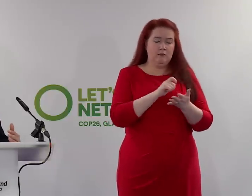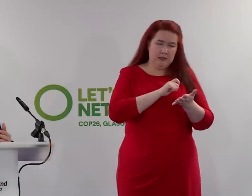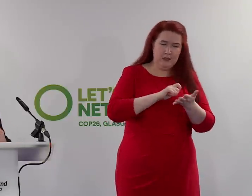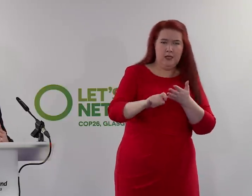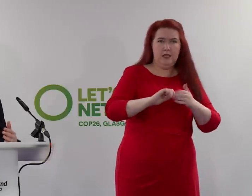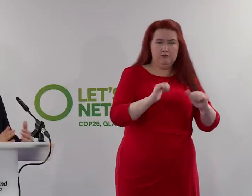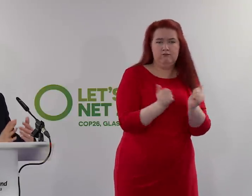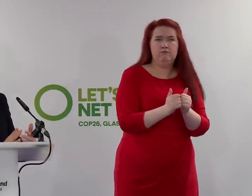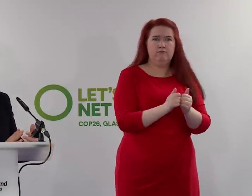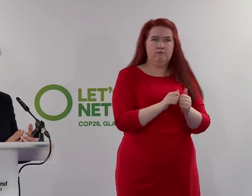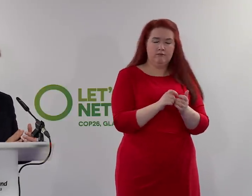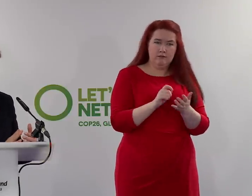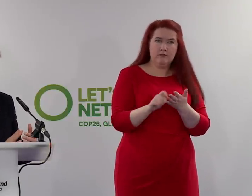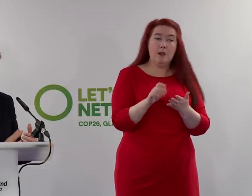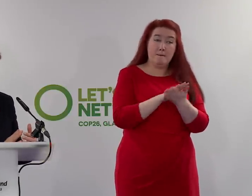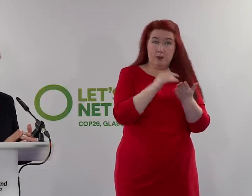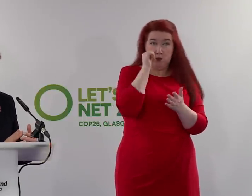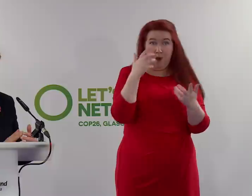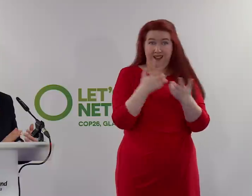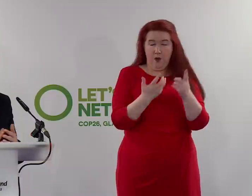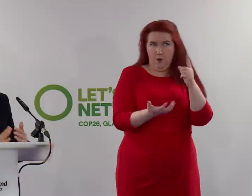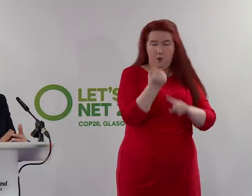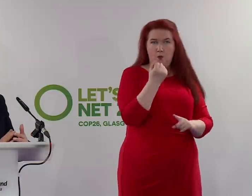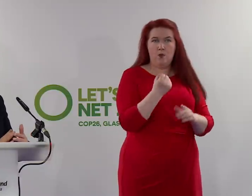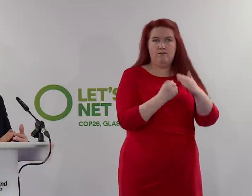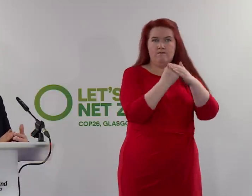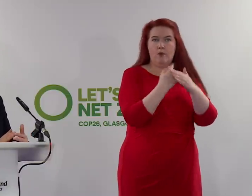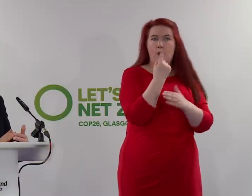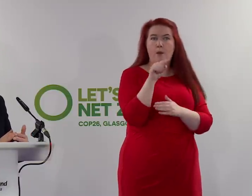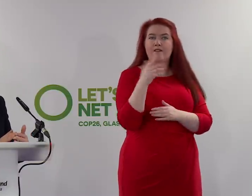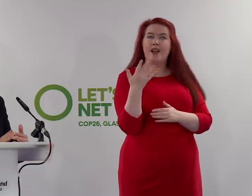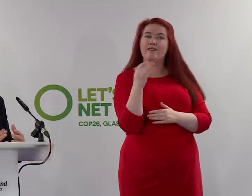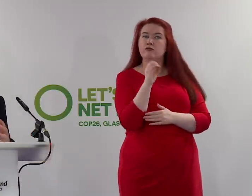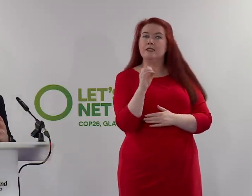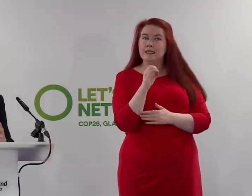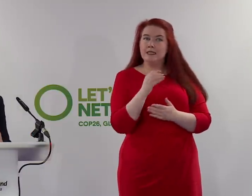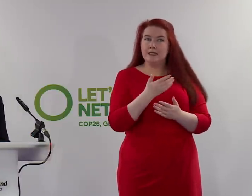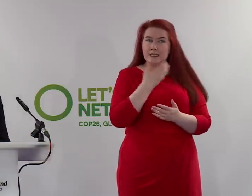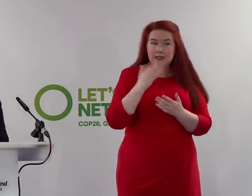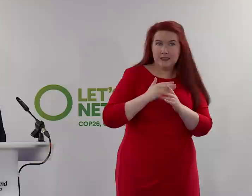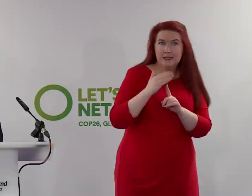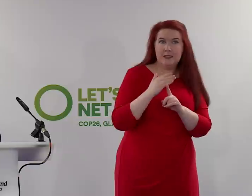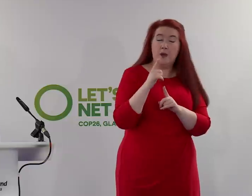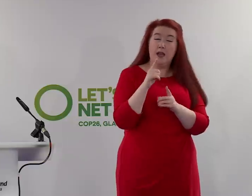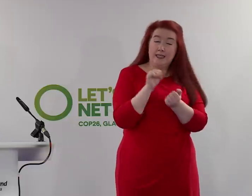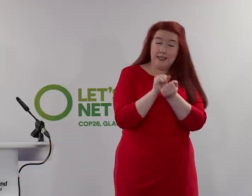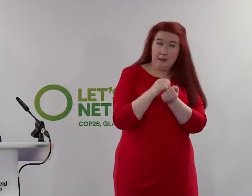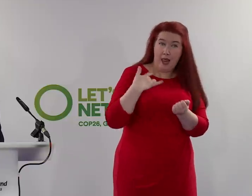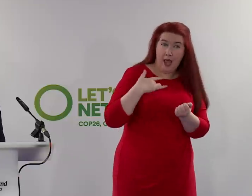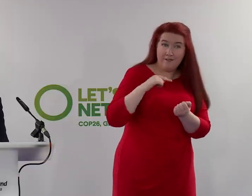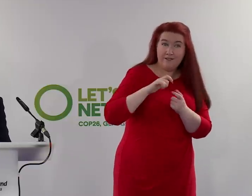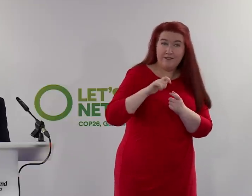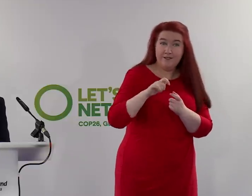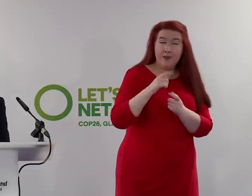so that we know exactly how we're getting to 1.5. I'm not sure that is going to be possible. But keeping it alive. And how do you do that?